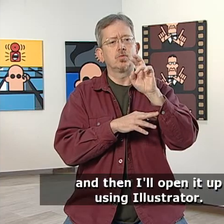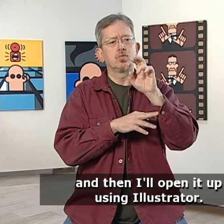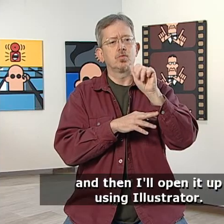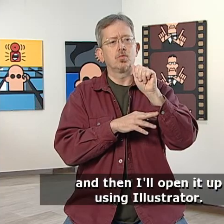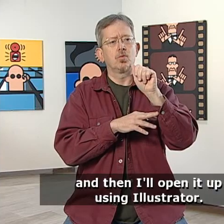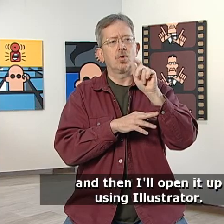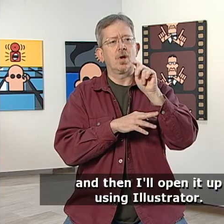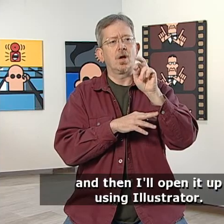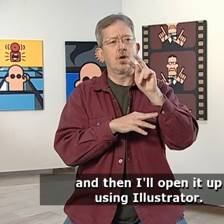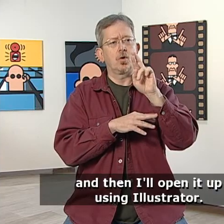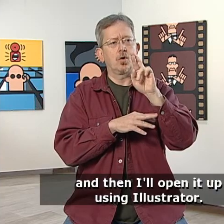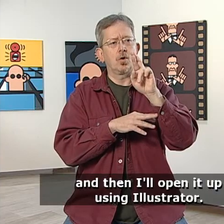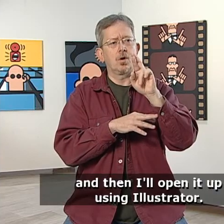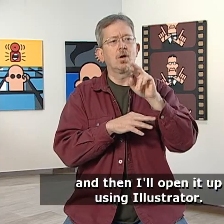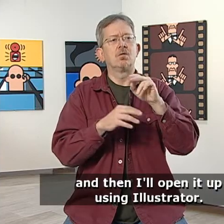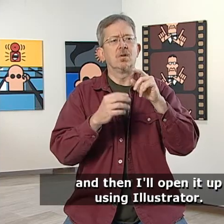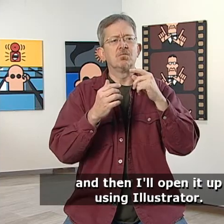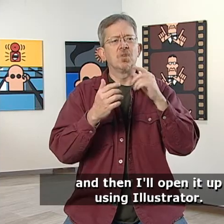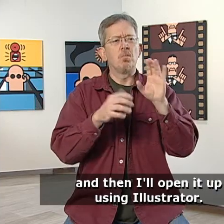And then I'll open it up using Illustrator.